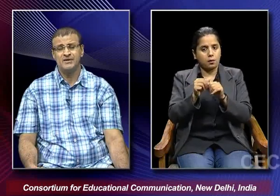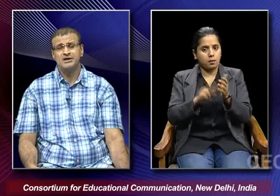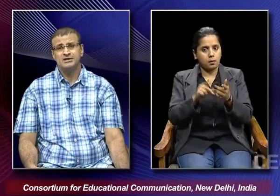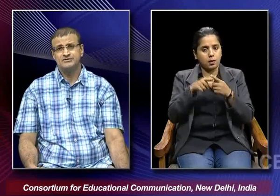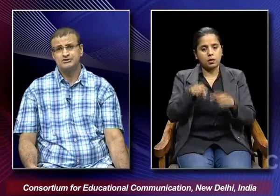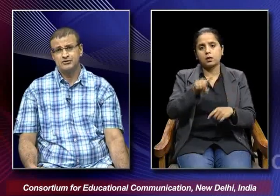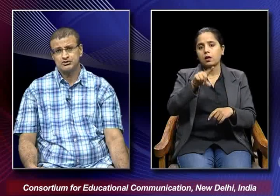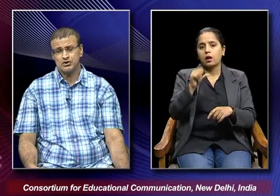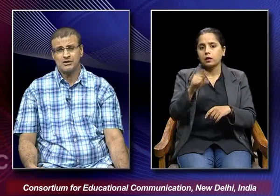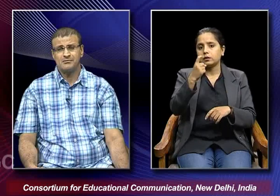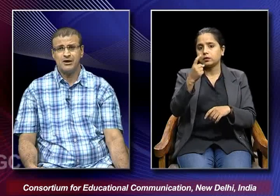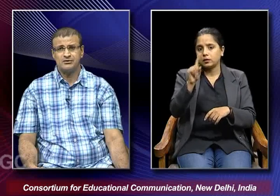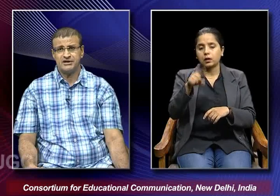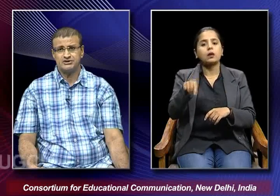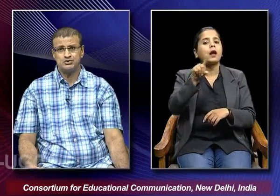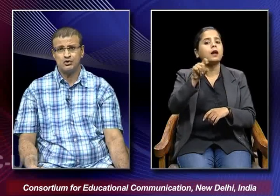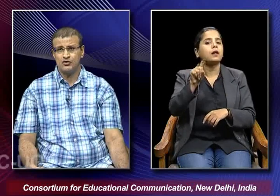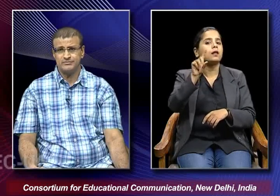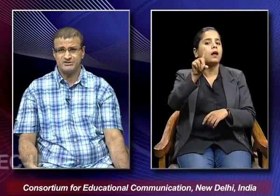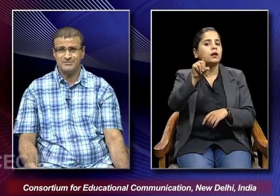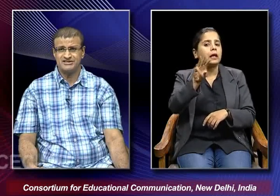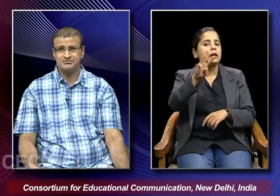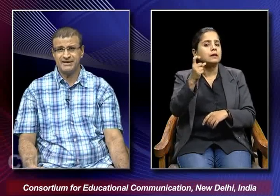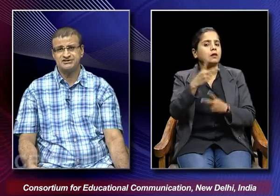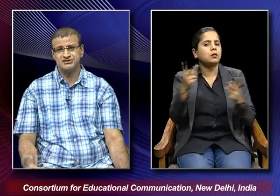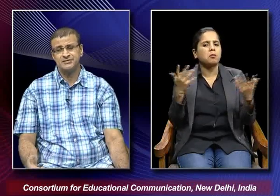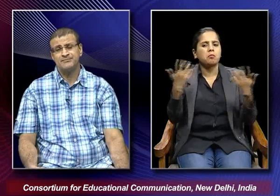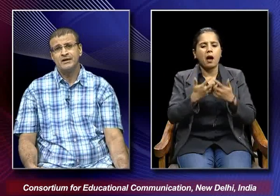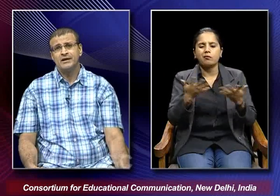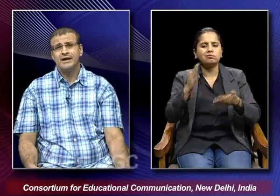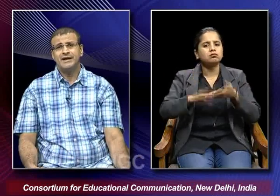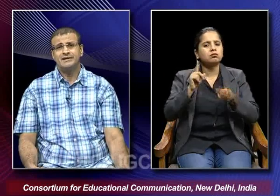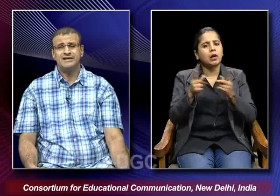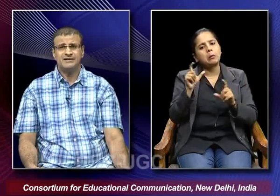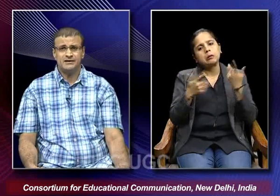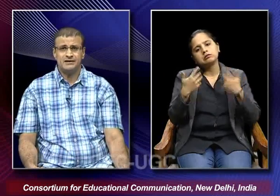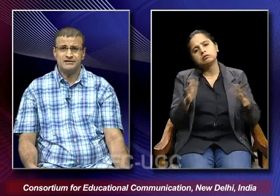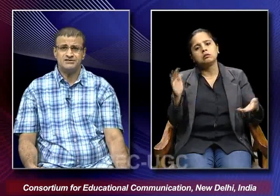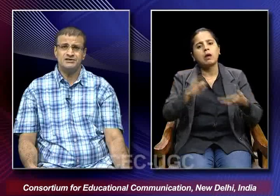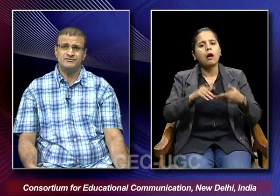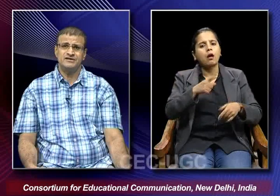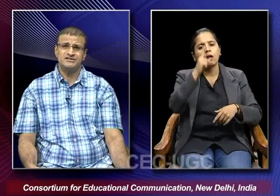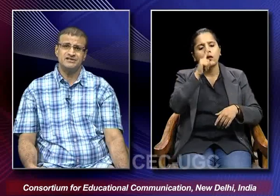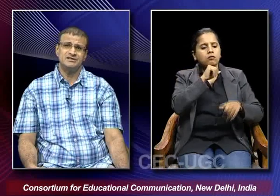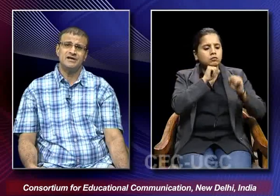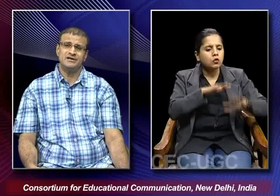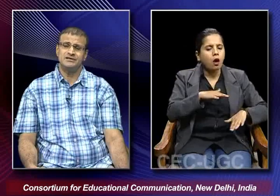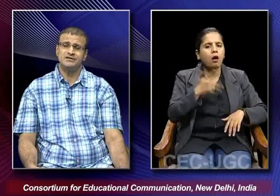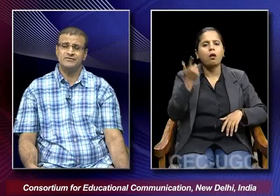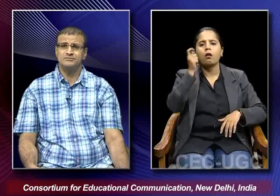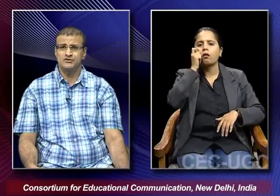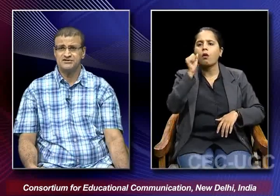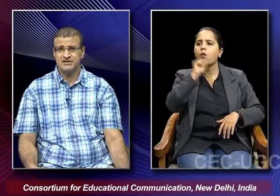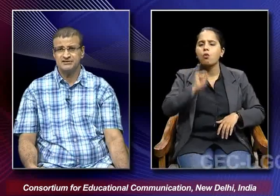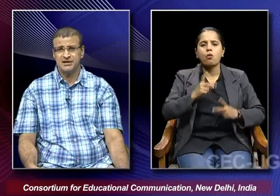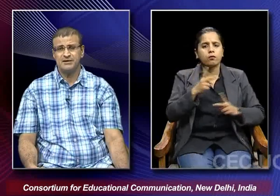which was talking about the issue of mismatched marriages and in that concern we see that the